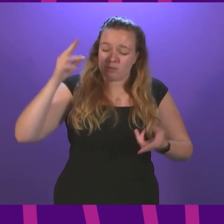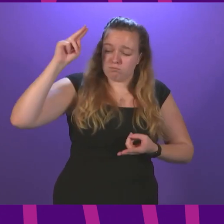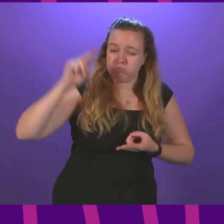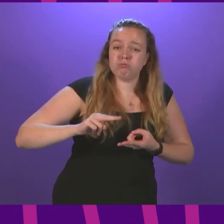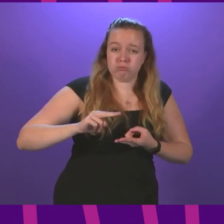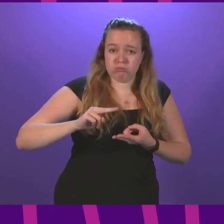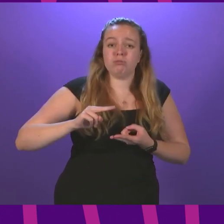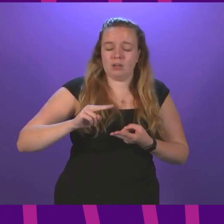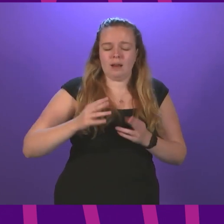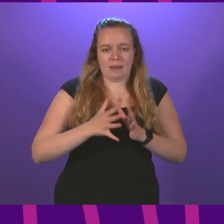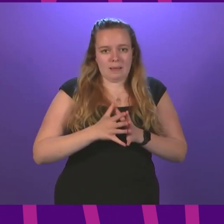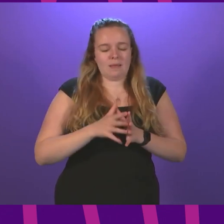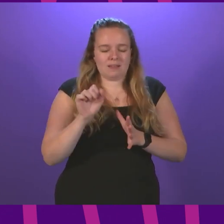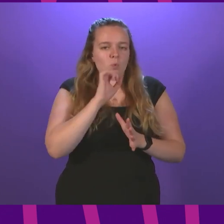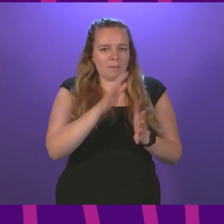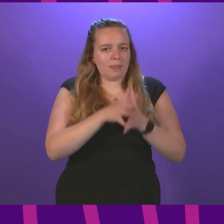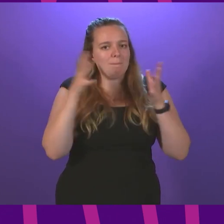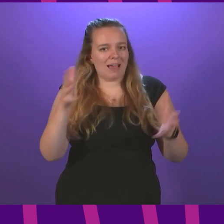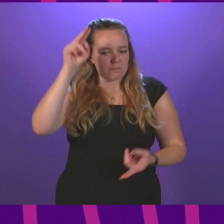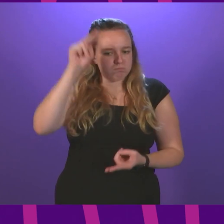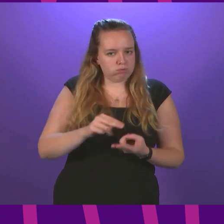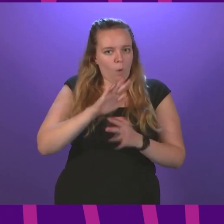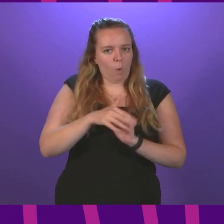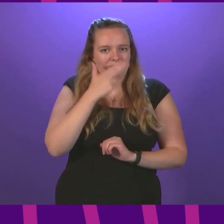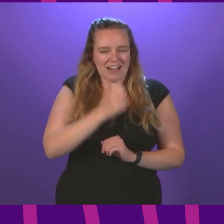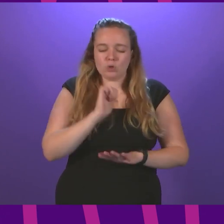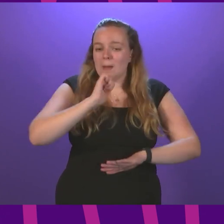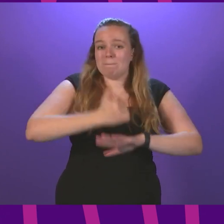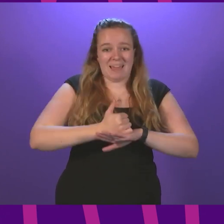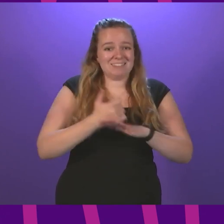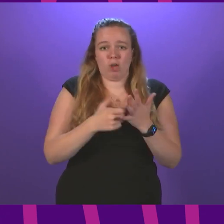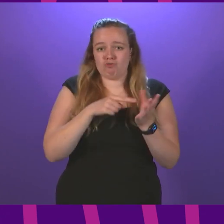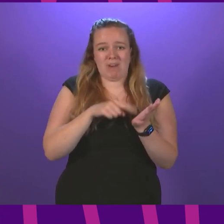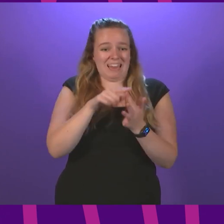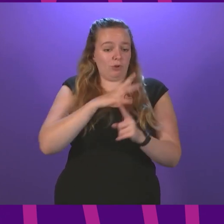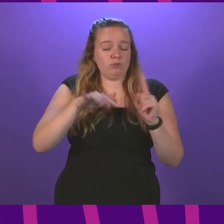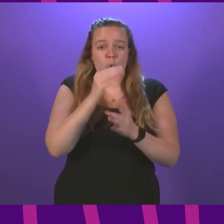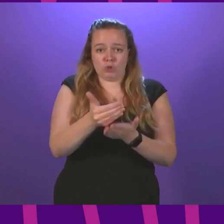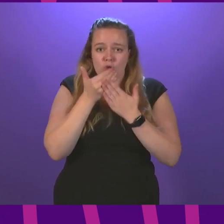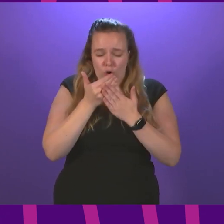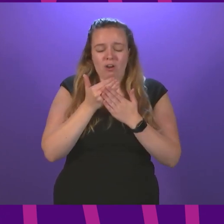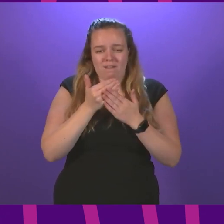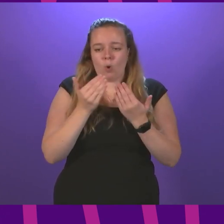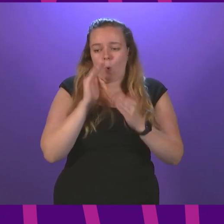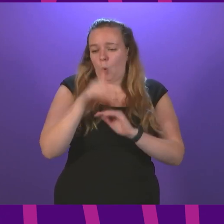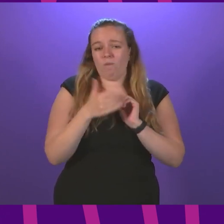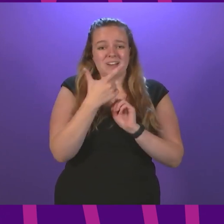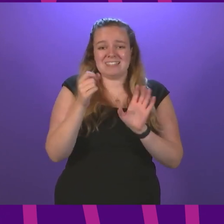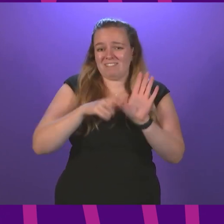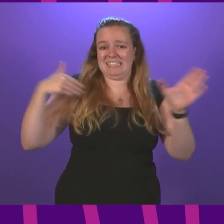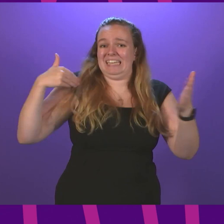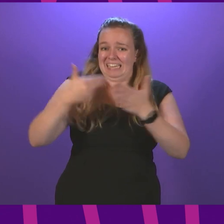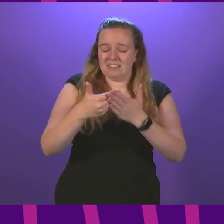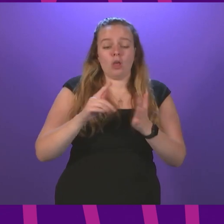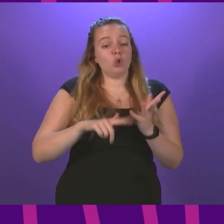to a basic rate of Social Security for more than 70 years. The